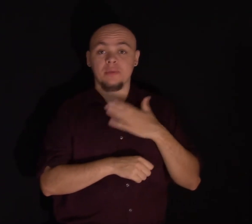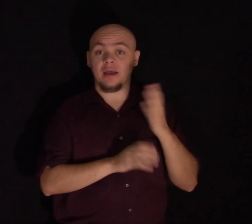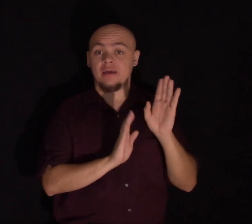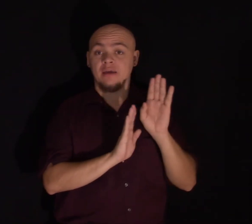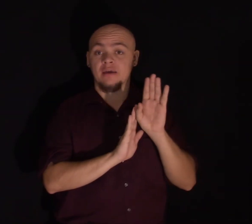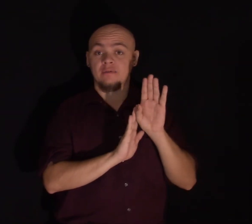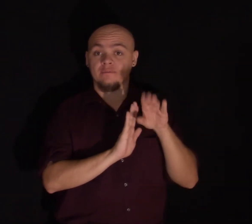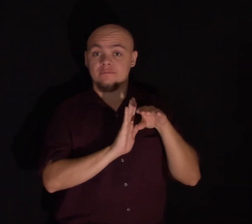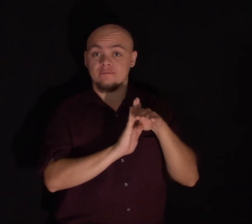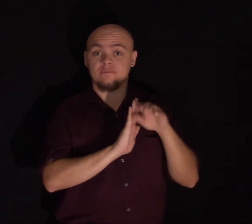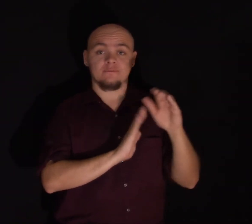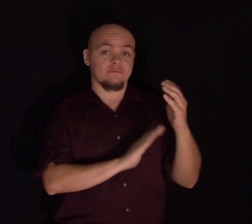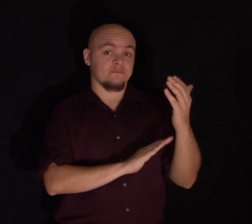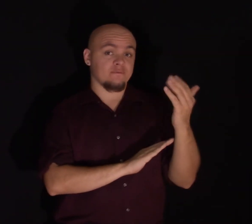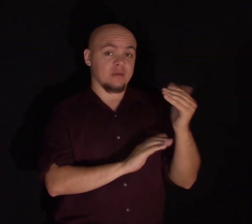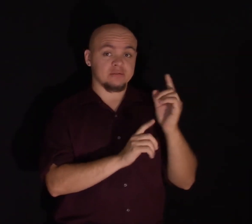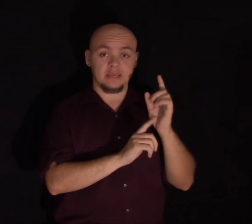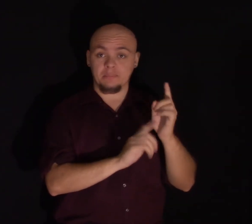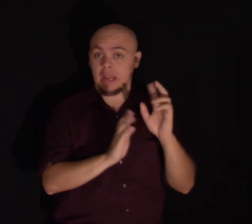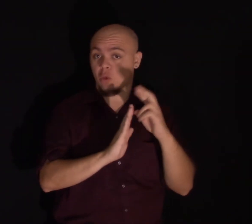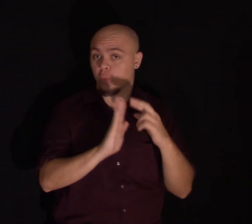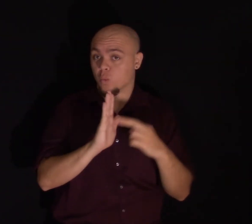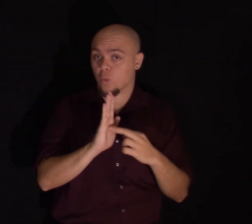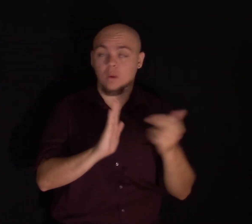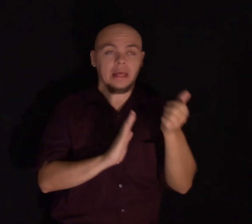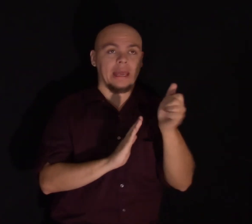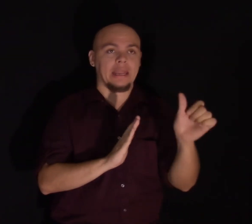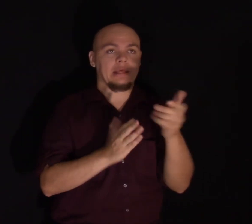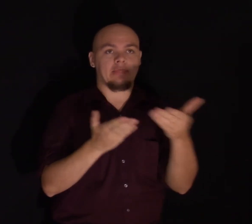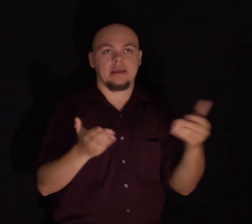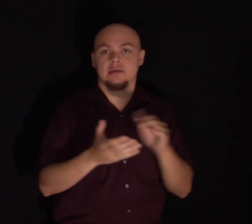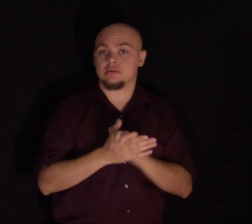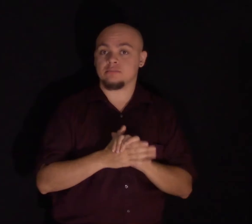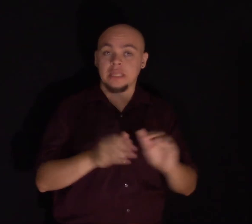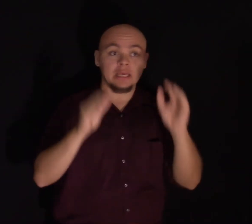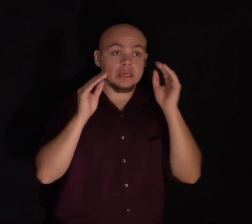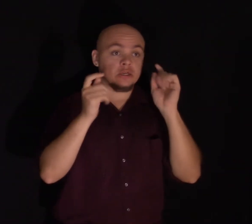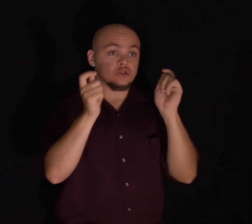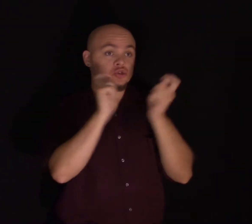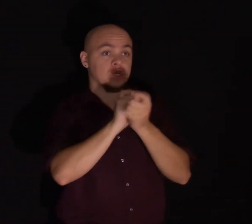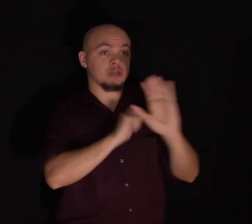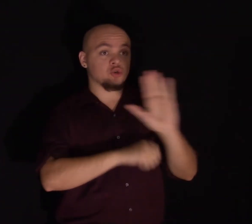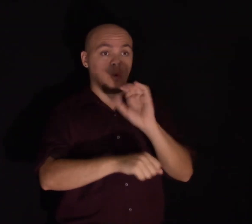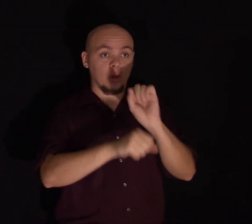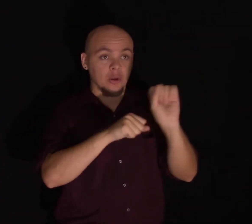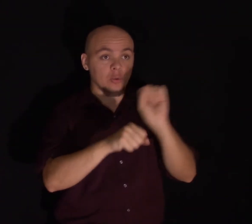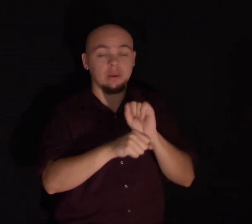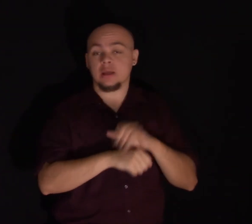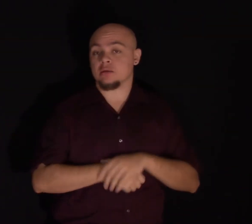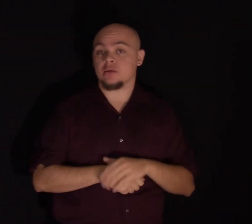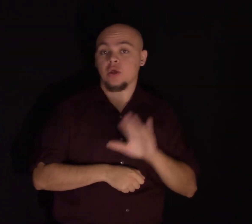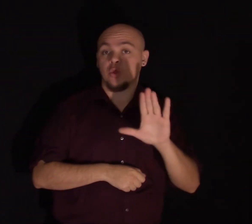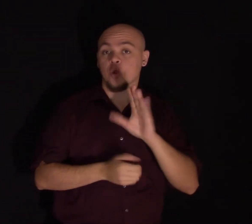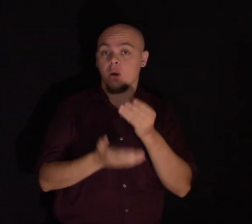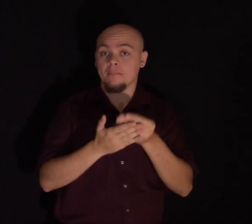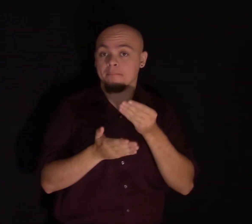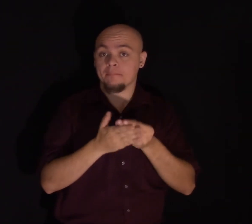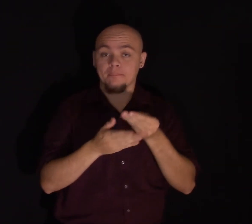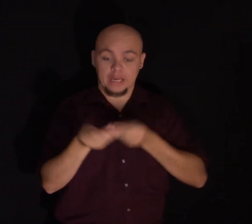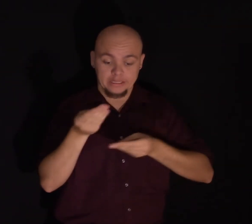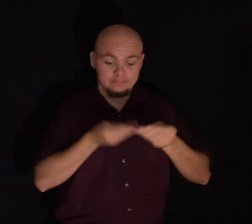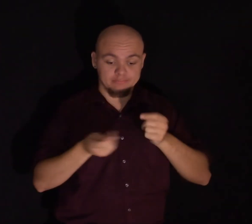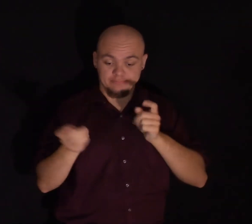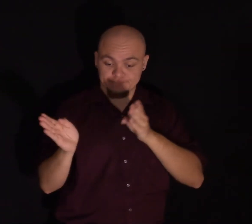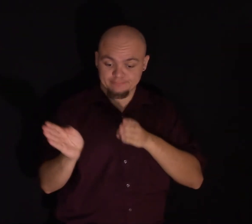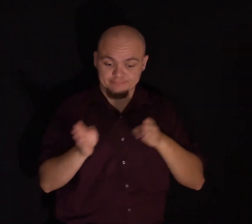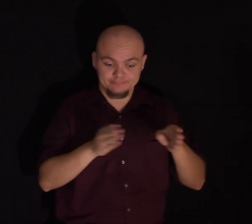rule on anything or everything. You can use it to change your career. You can use it to sort out your money. You can use